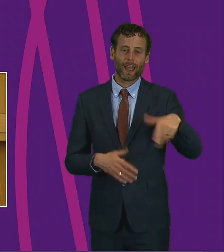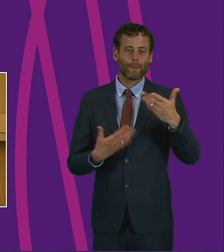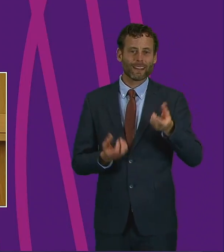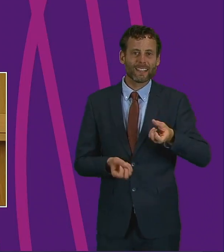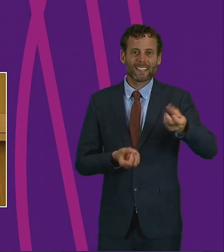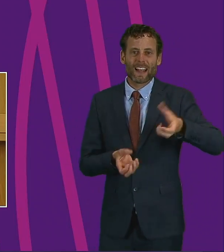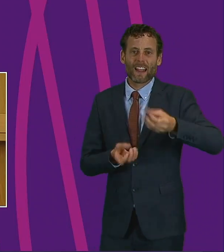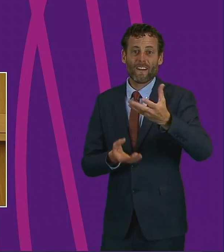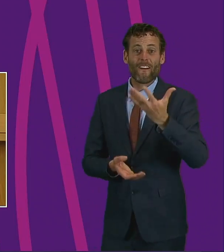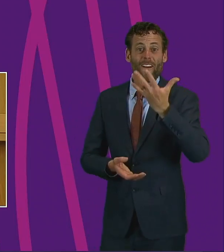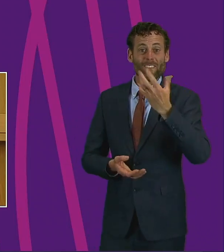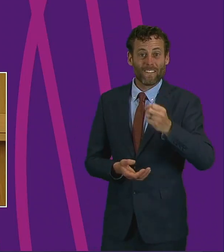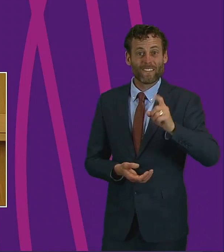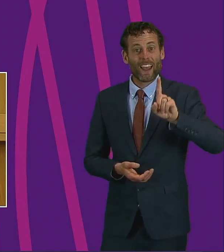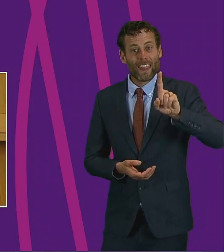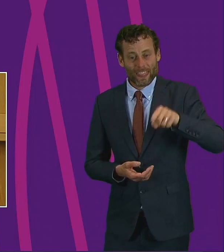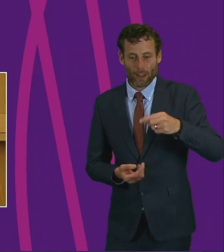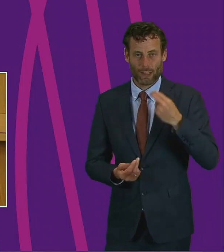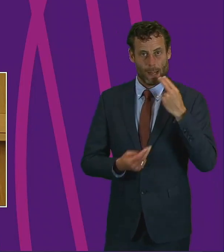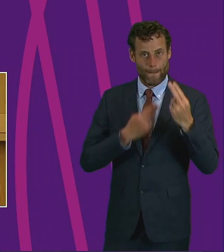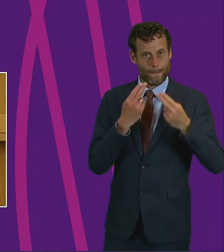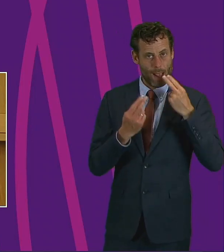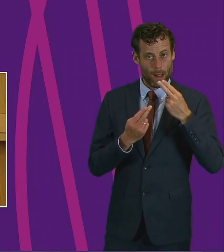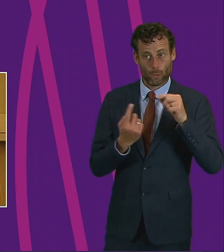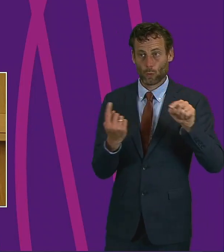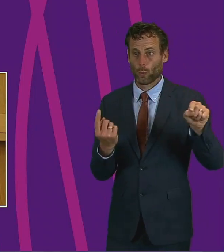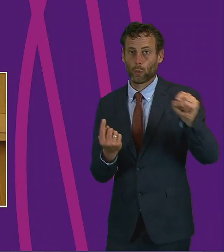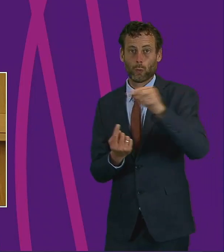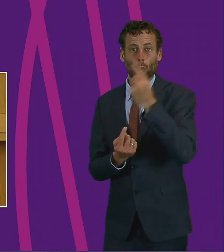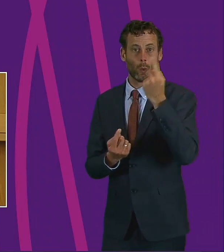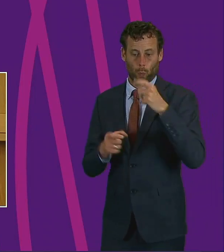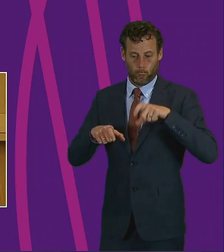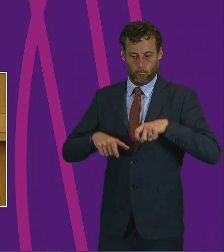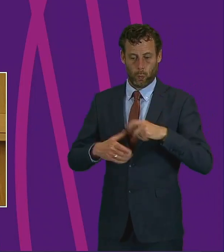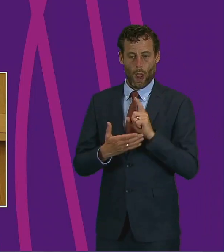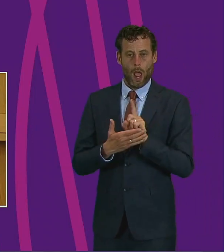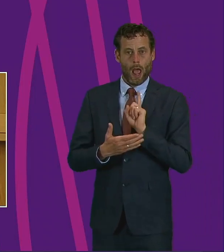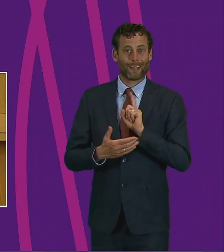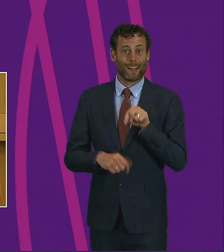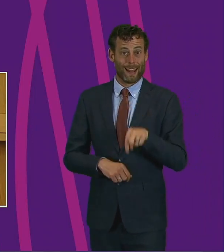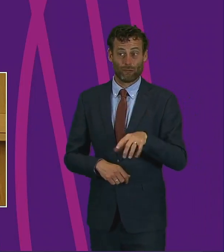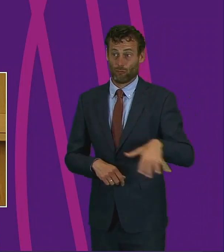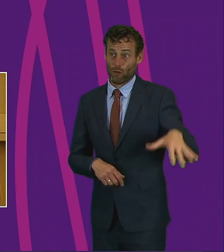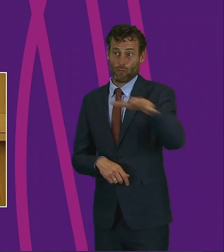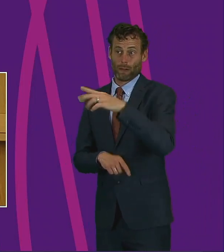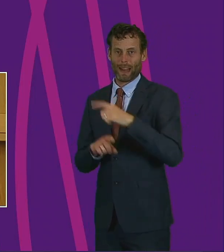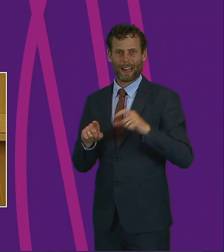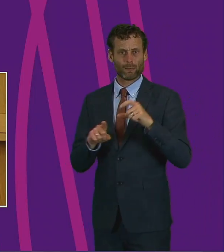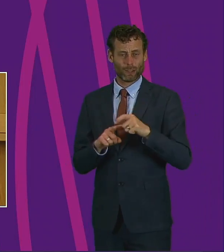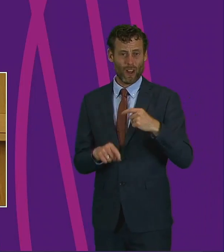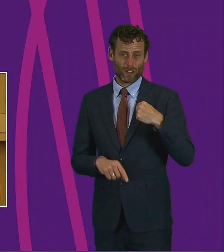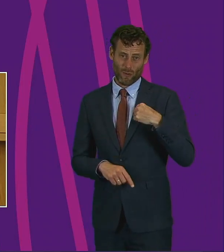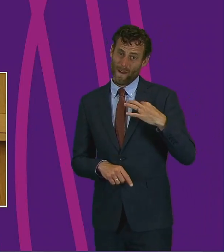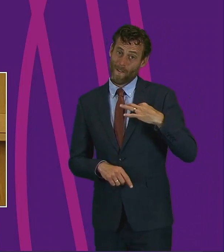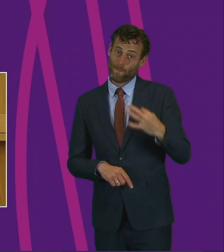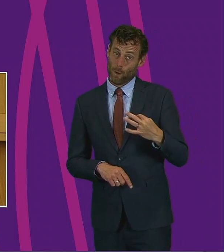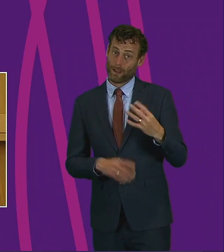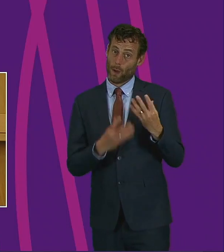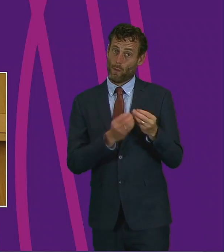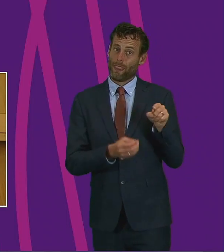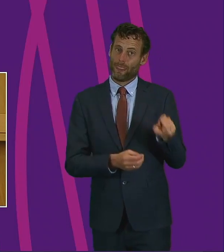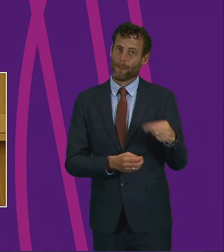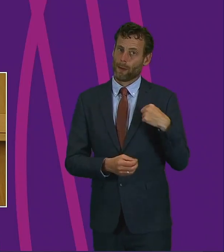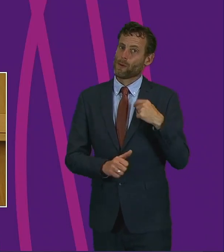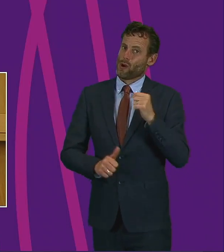,000th meal to those in isolation across the city of Edinburgh. And it has been the privilege of my life to volunteer among them for